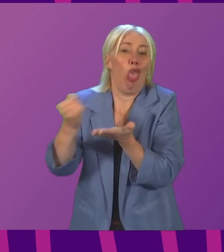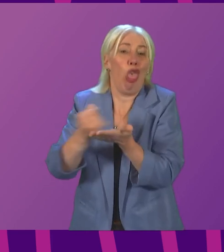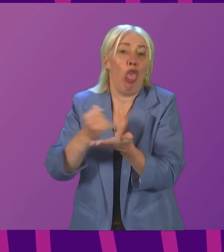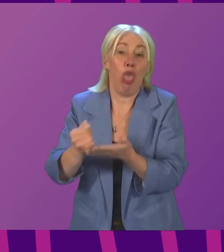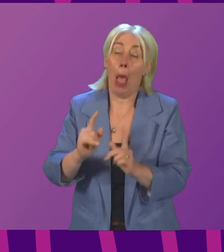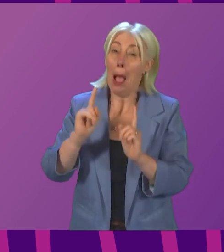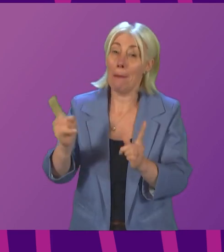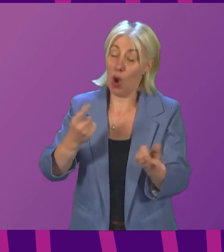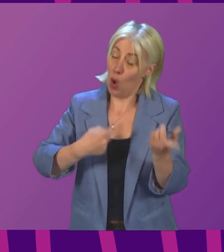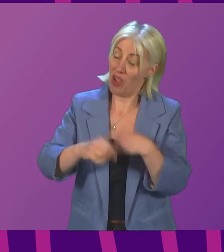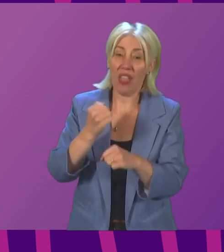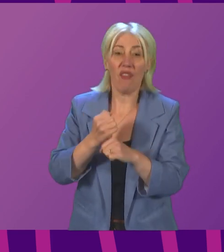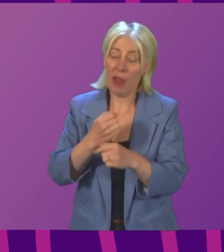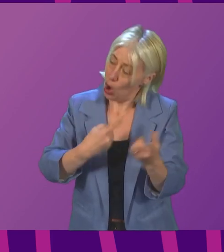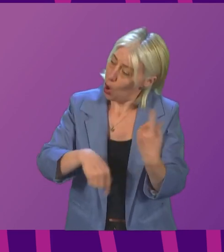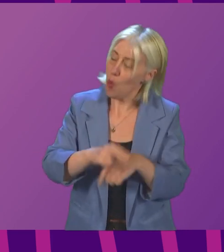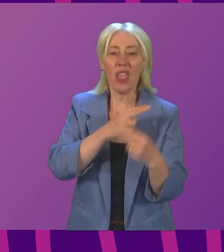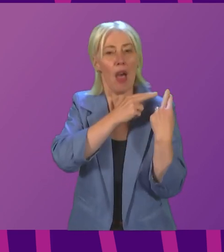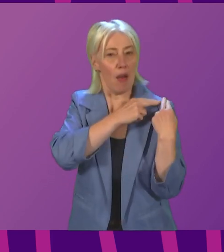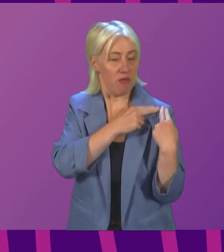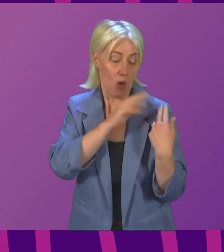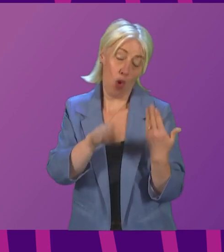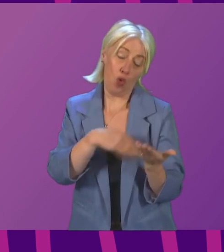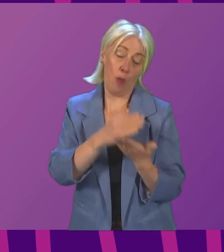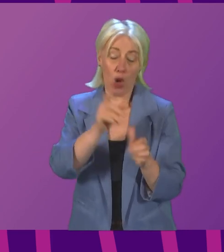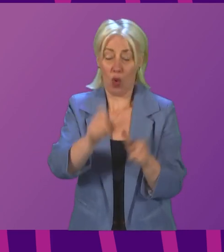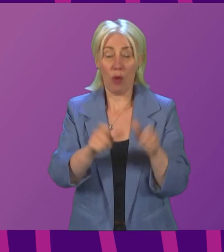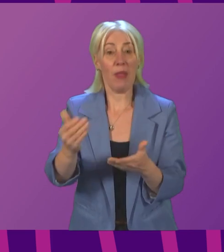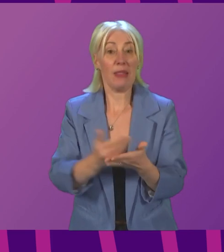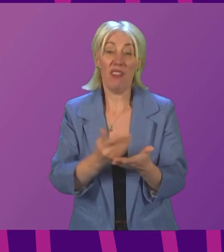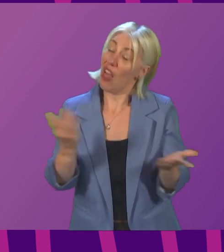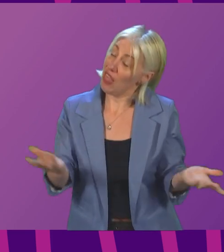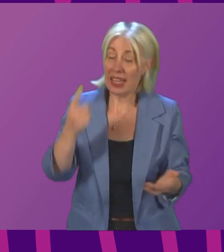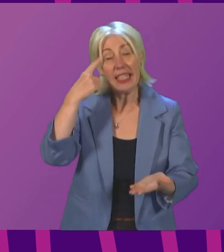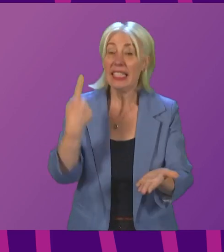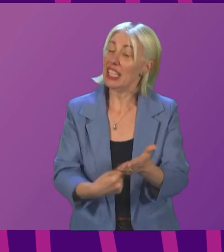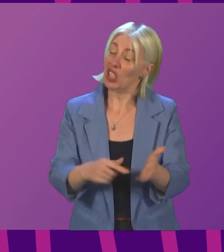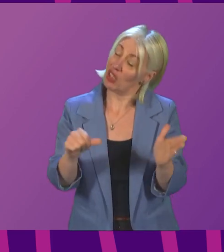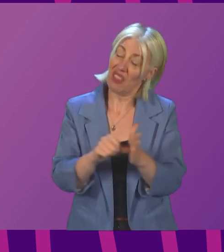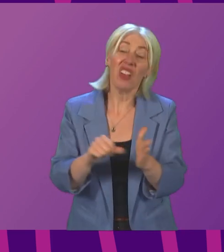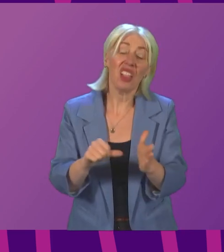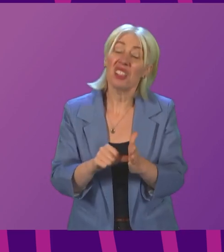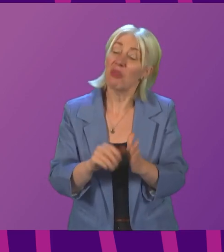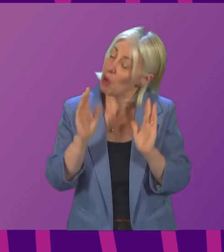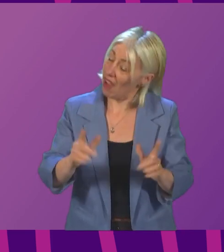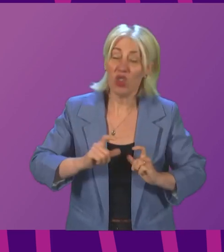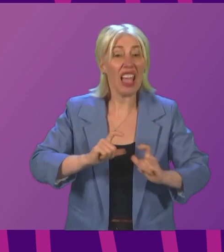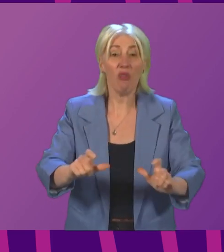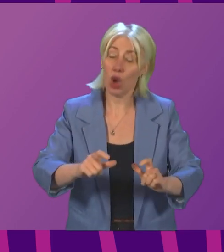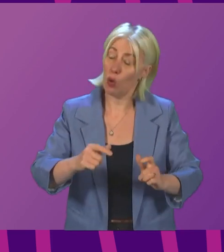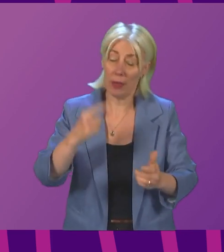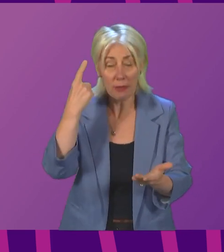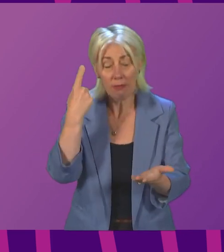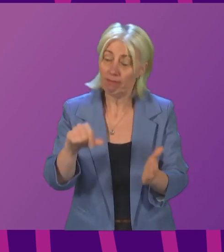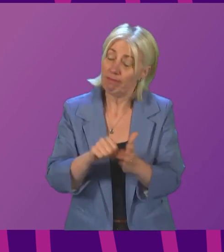you have a duty, as the Government does, to try to keep people safe, then the decisions are harder than that, and we will continue to take them with